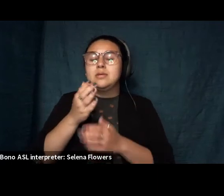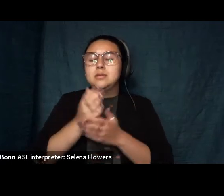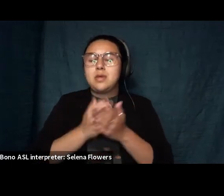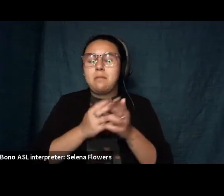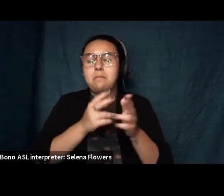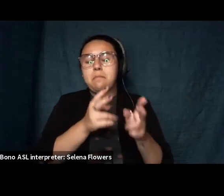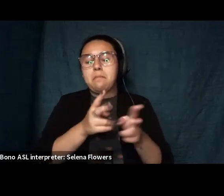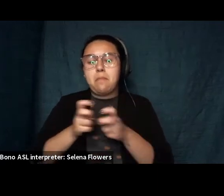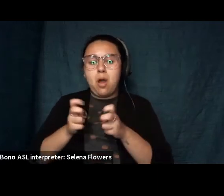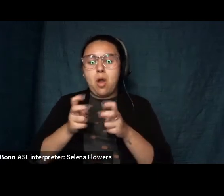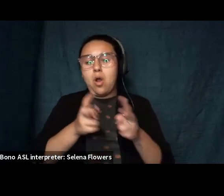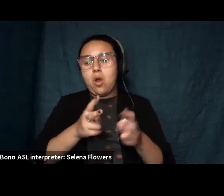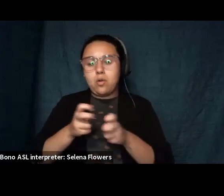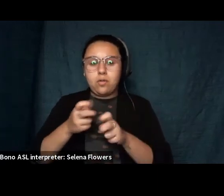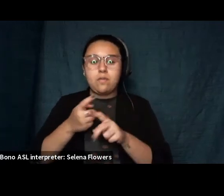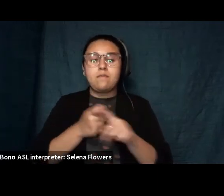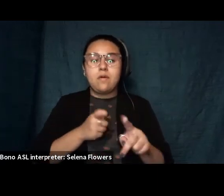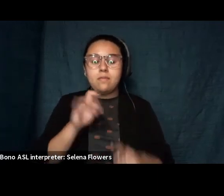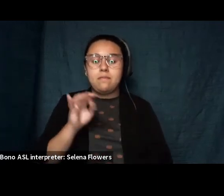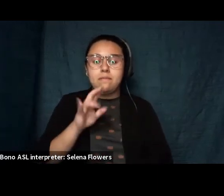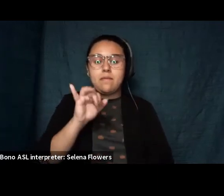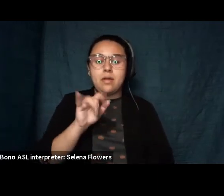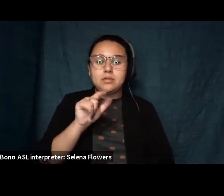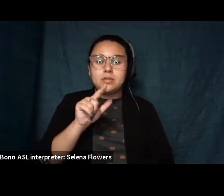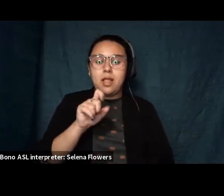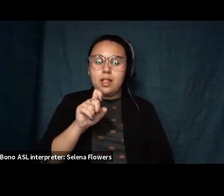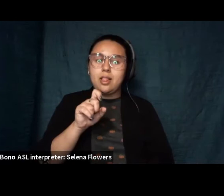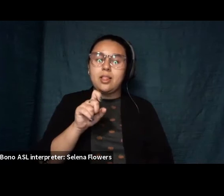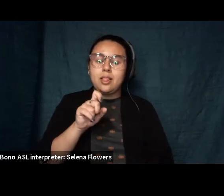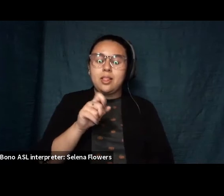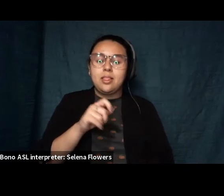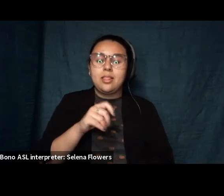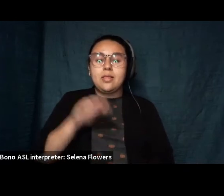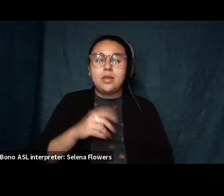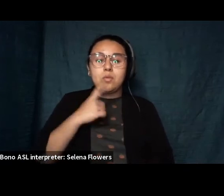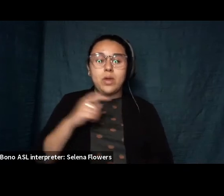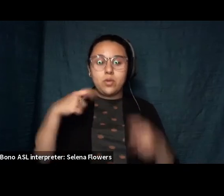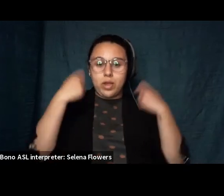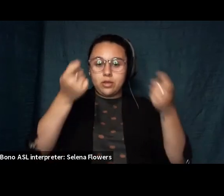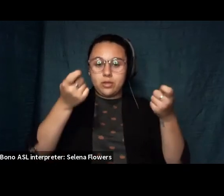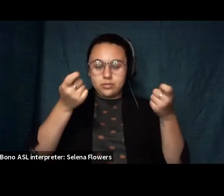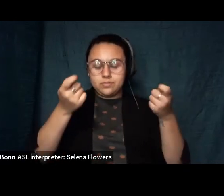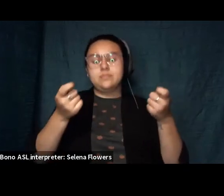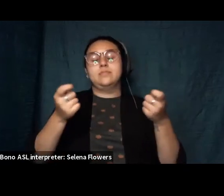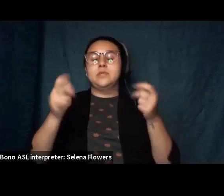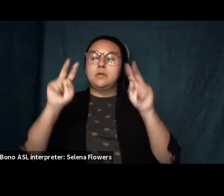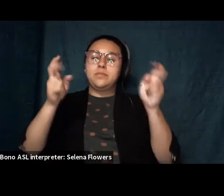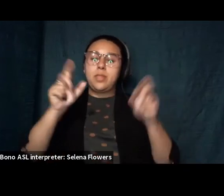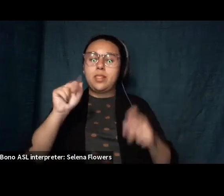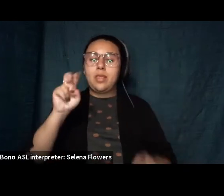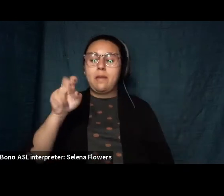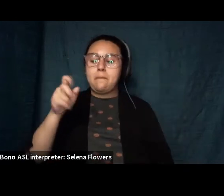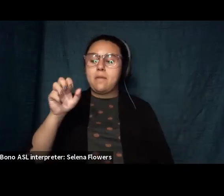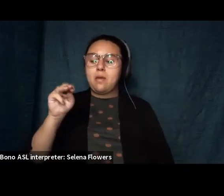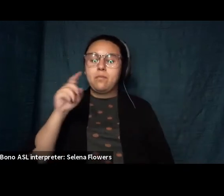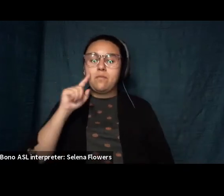versions of the fairy tale little red riding hood love poem for lupus there's always